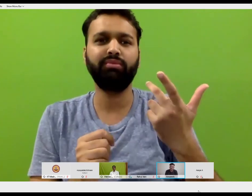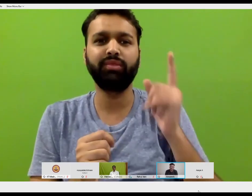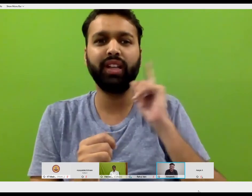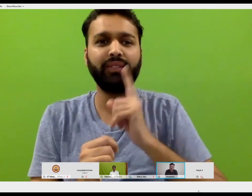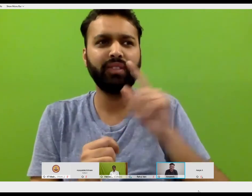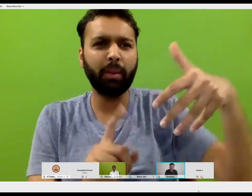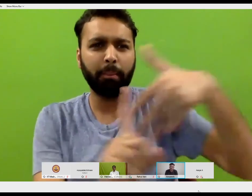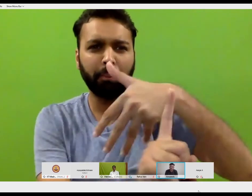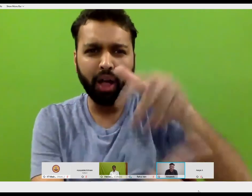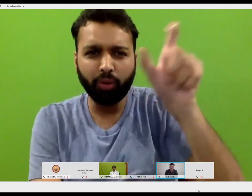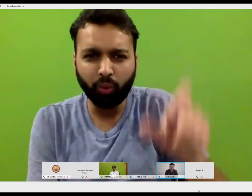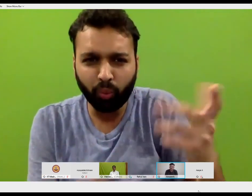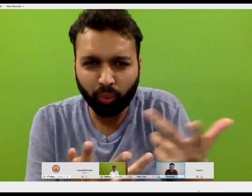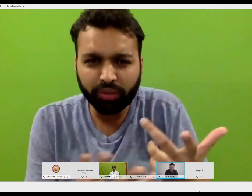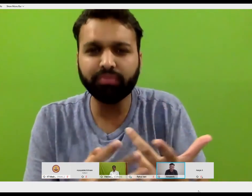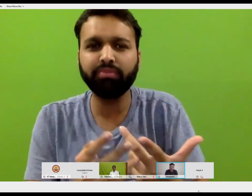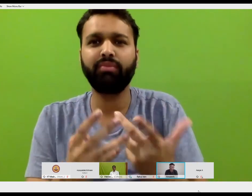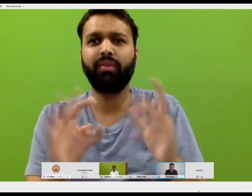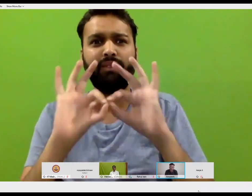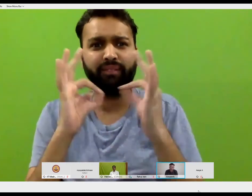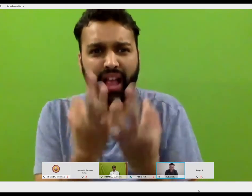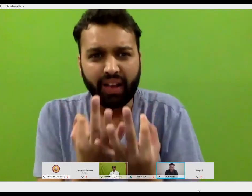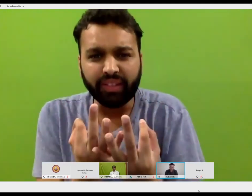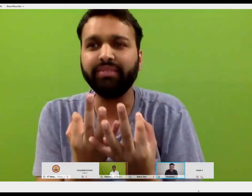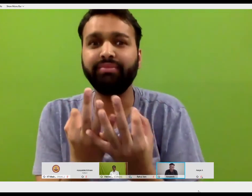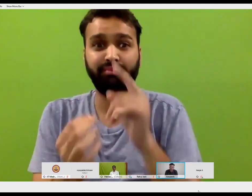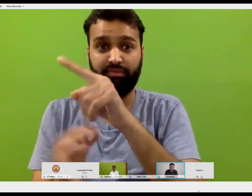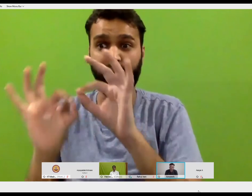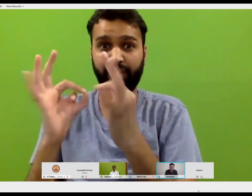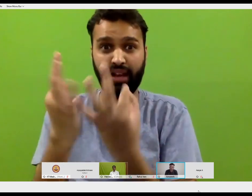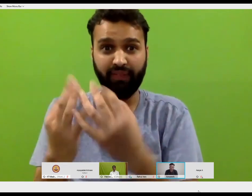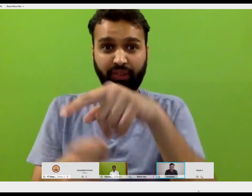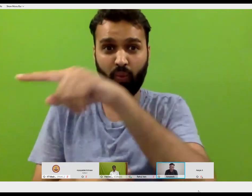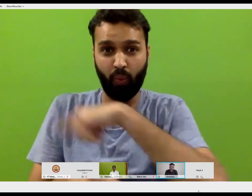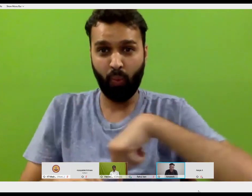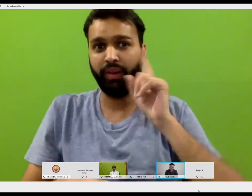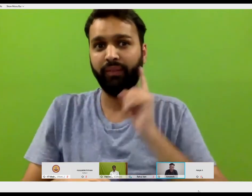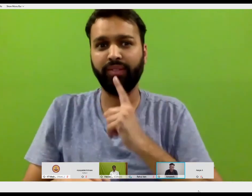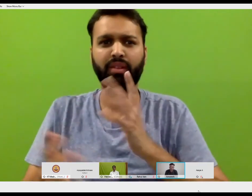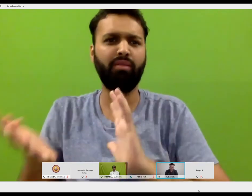attempt to learn a language that's completely natural, and we can talk about anything. So